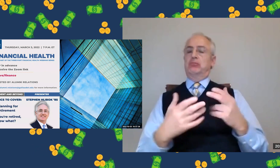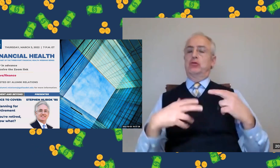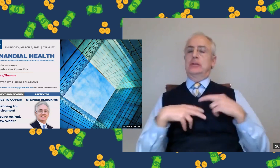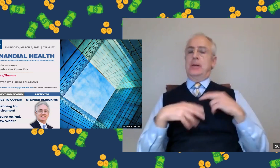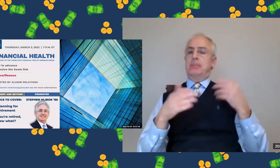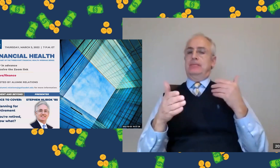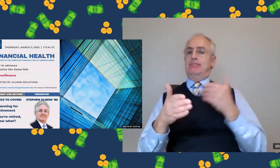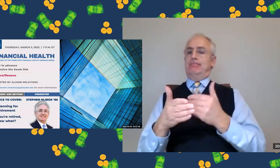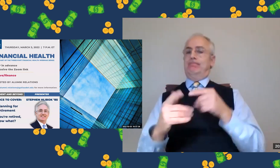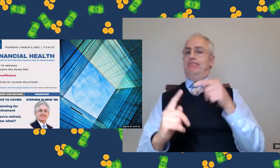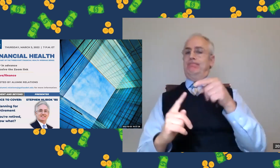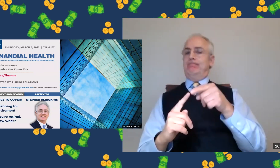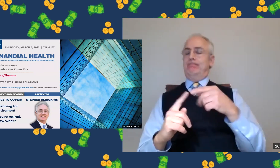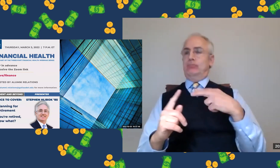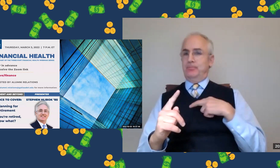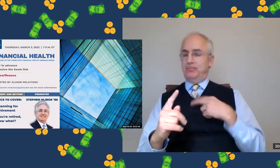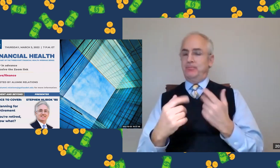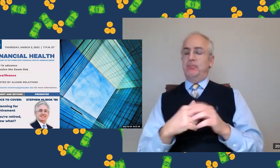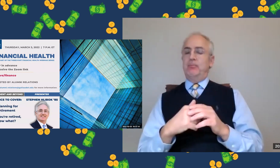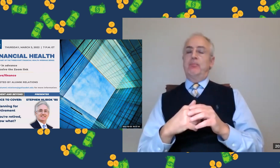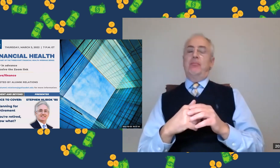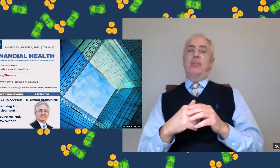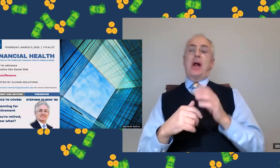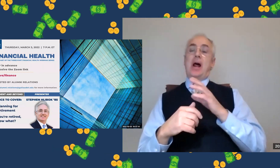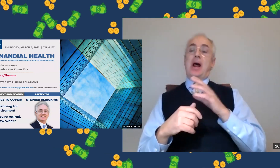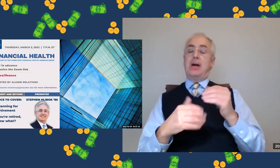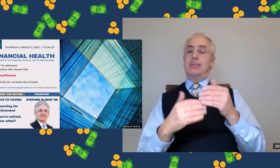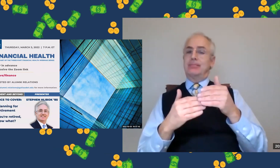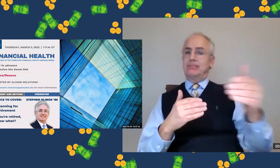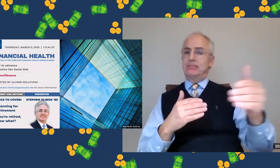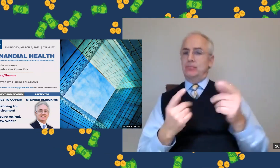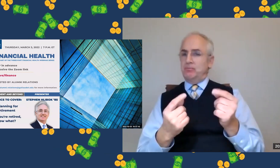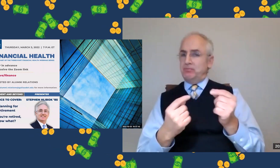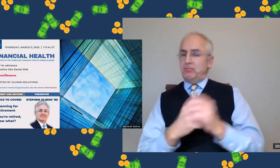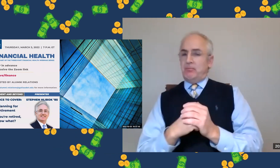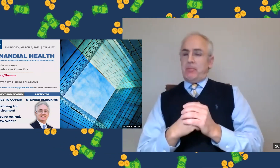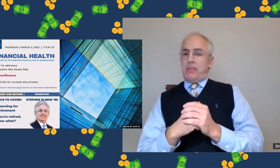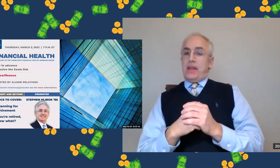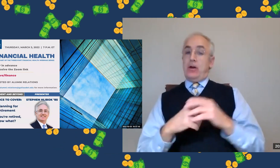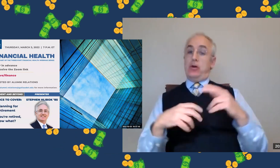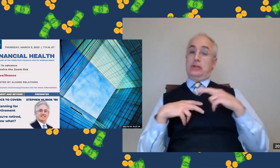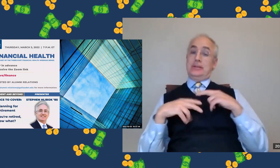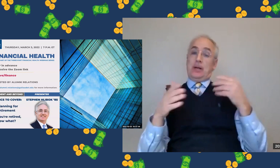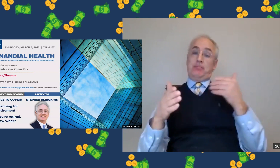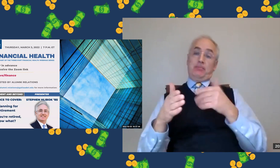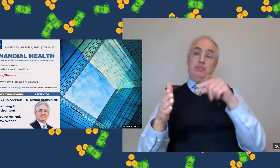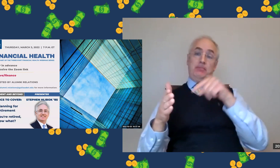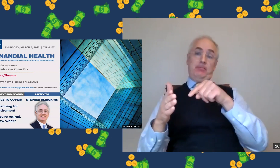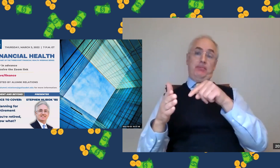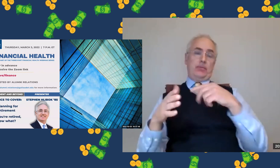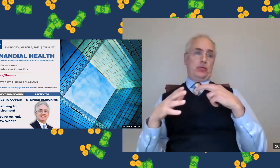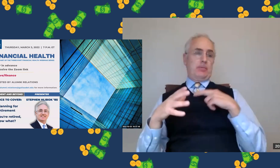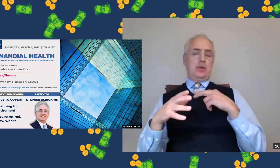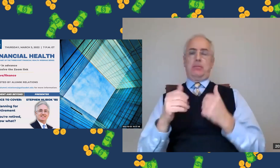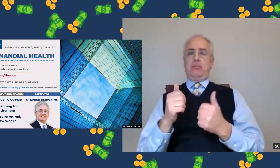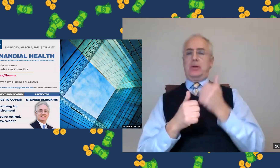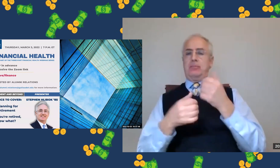tonight, let's talk about what we are going to be discussing. This is for those that are nearing retirement age. As